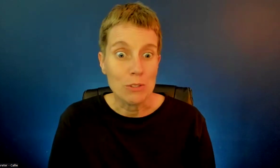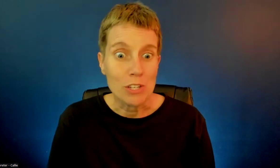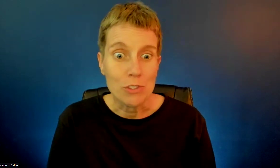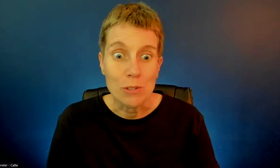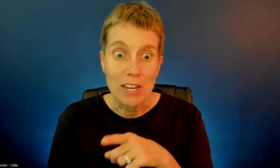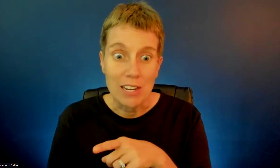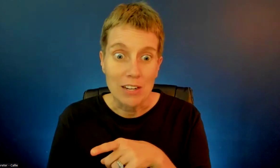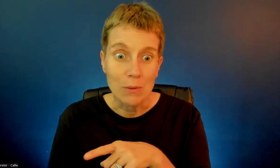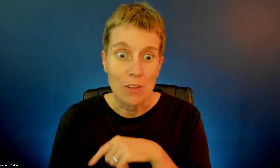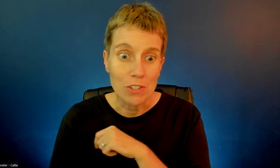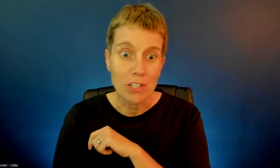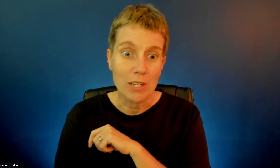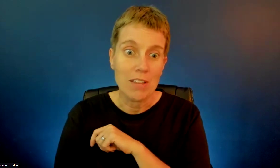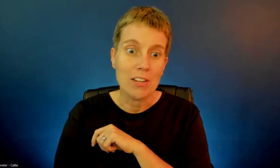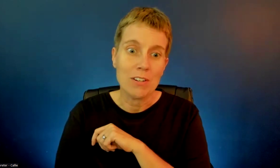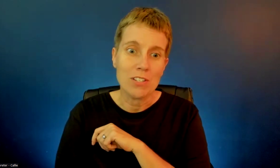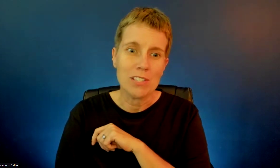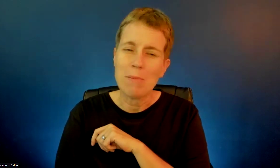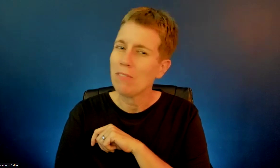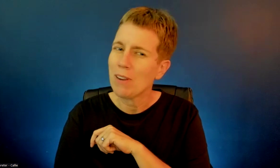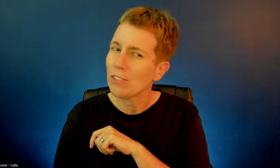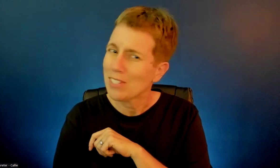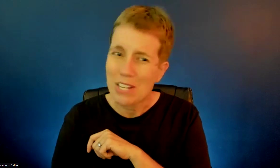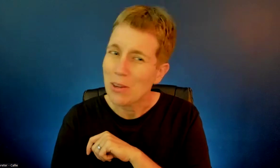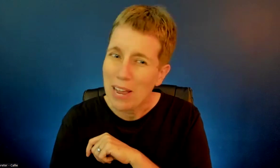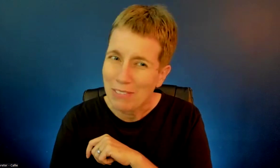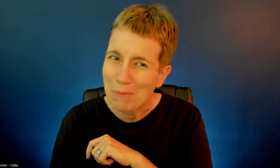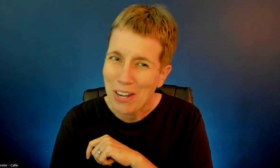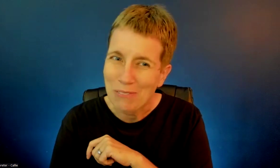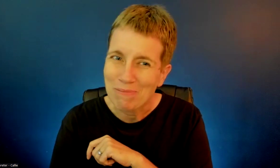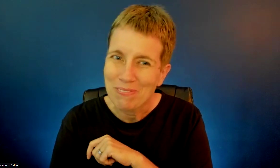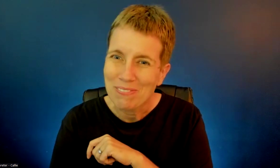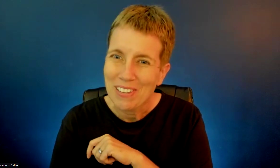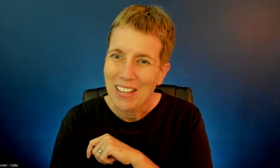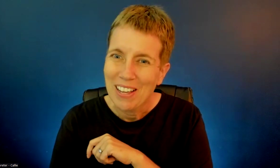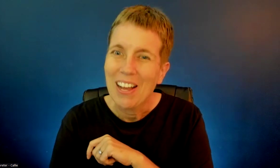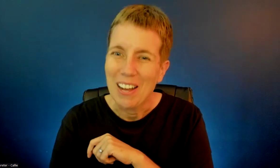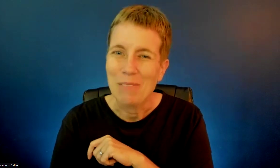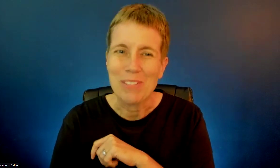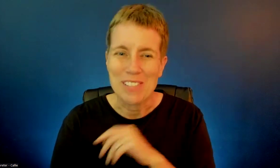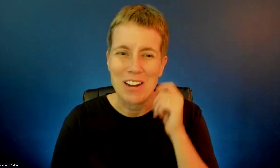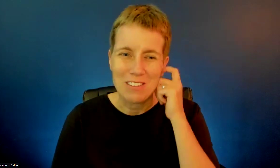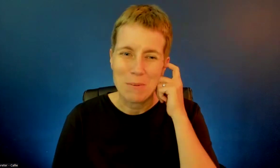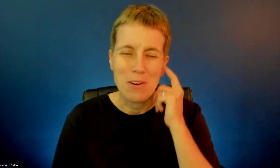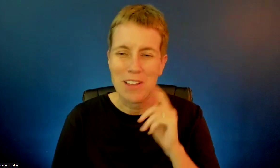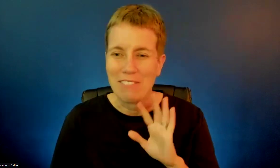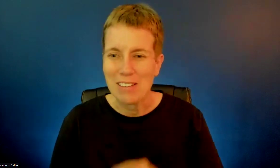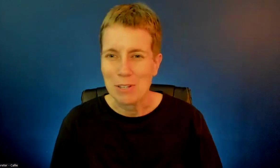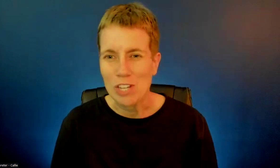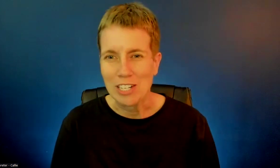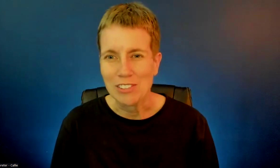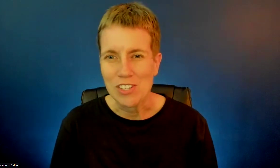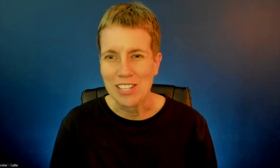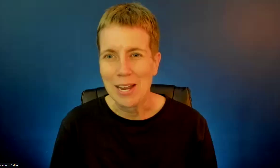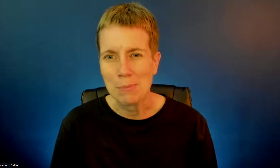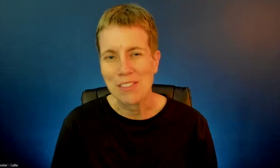do use those, too. Thank you. Those are good. There are just some of the restaurants that don't have them, you know? Yes. Because not all of them have that